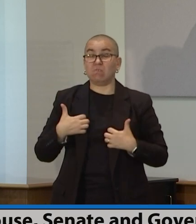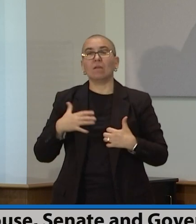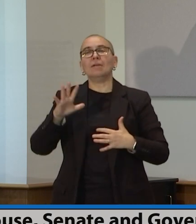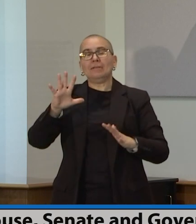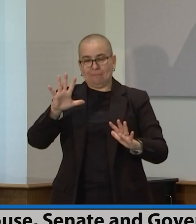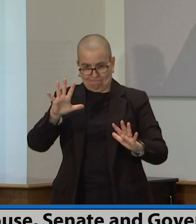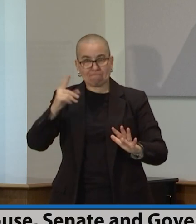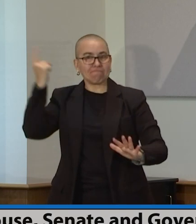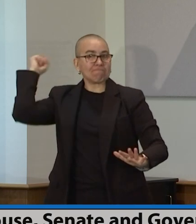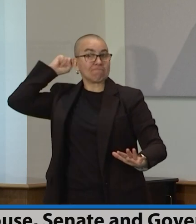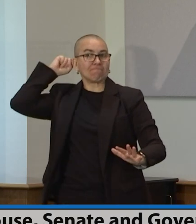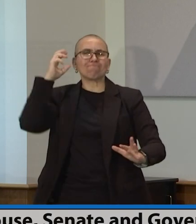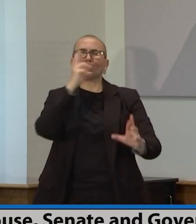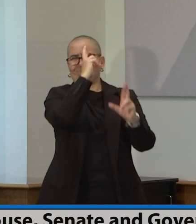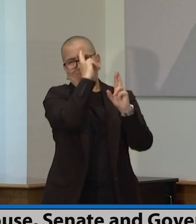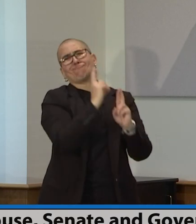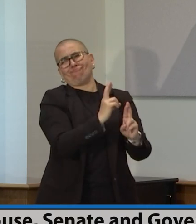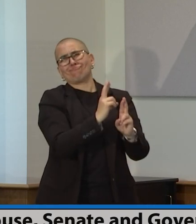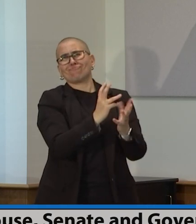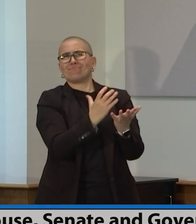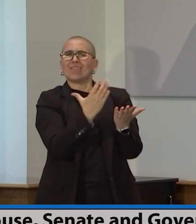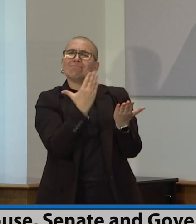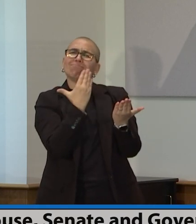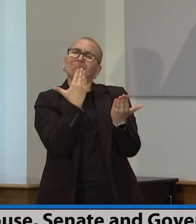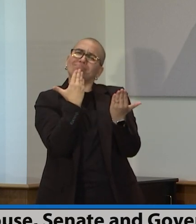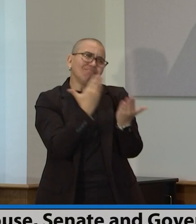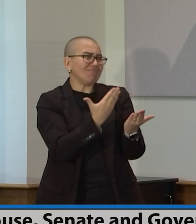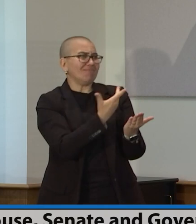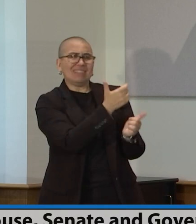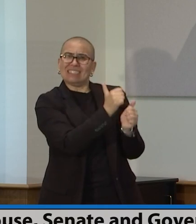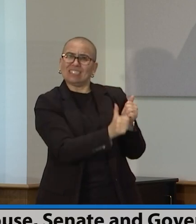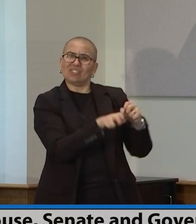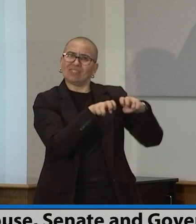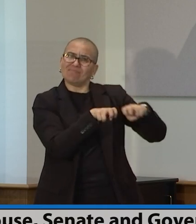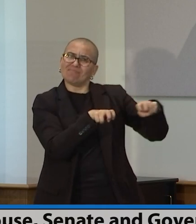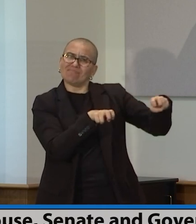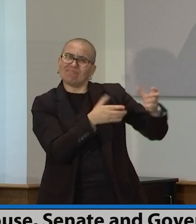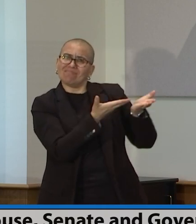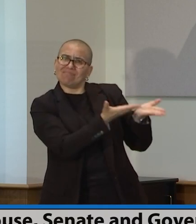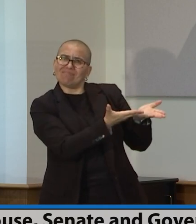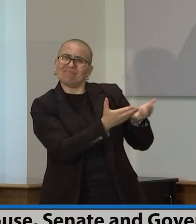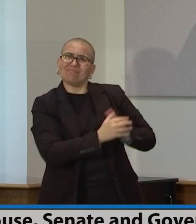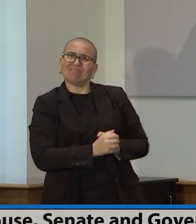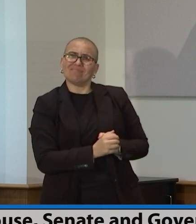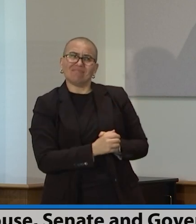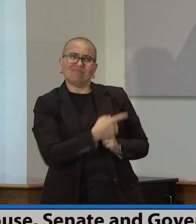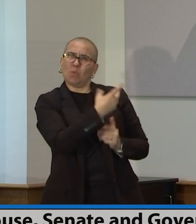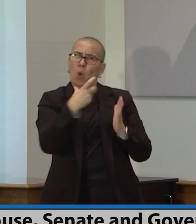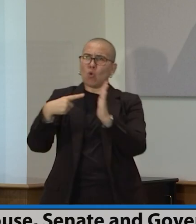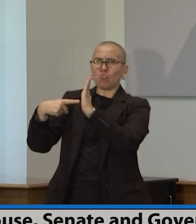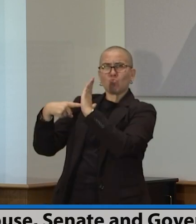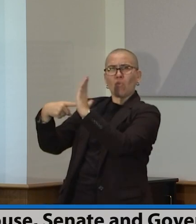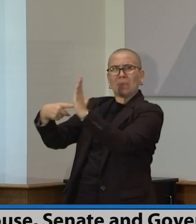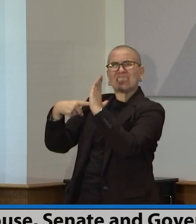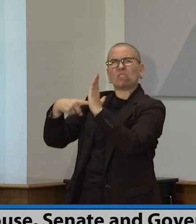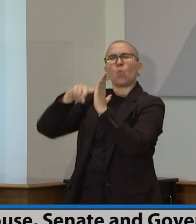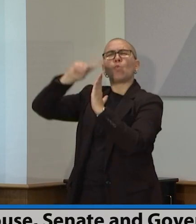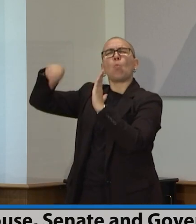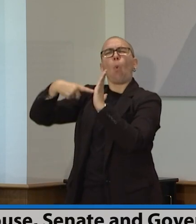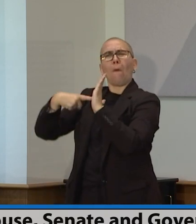case to all of you and make the case to these folks, role modeling in America in 2021 in a bipartisan manner